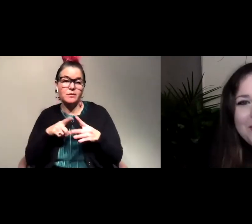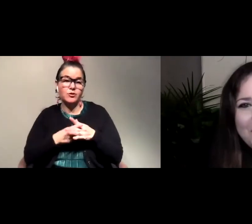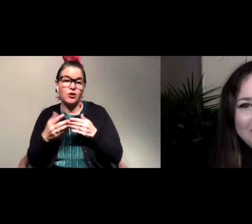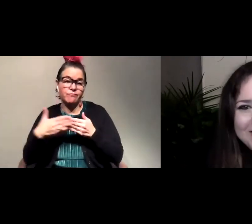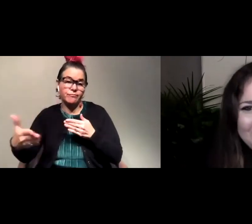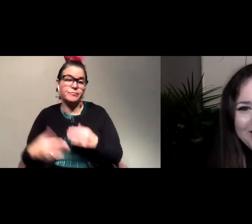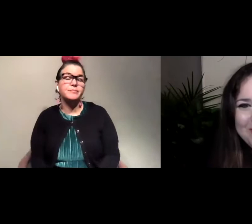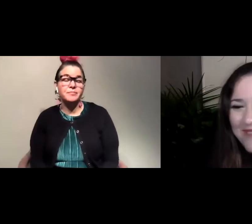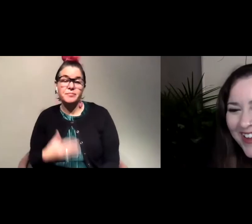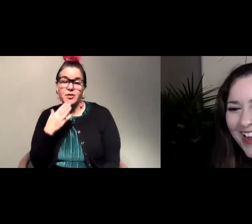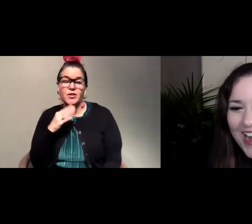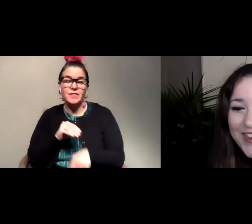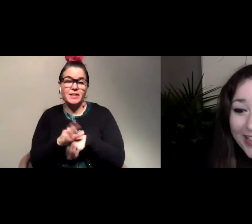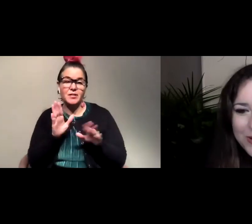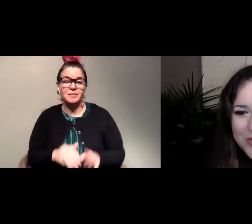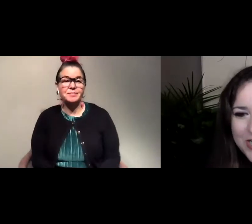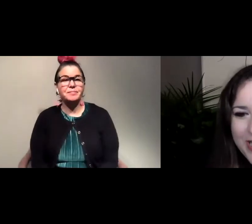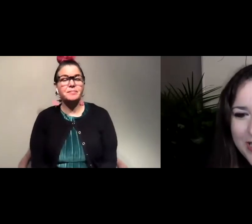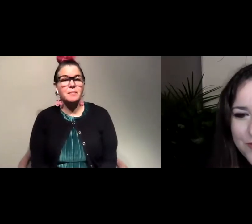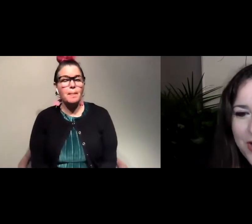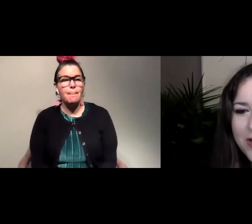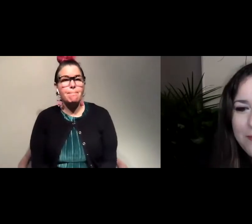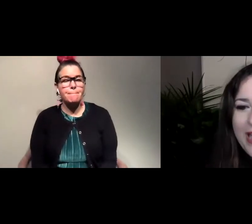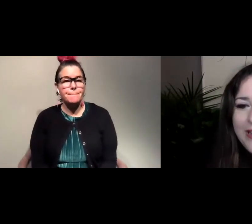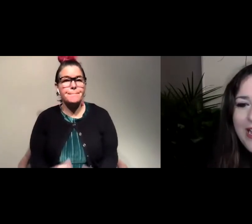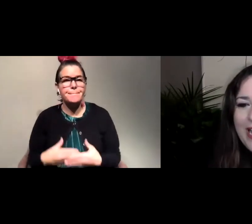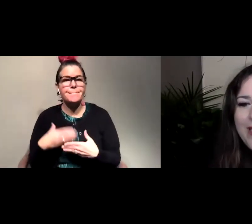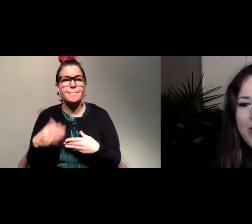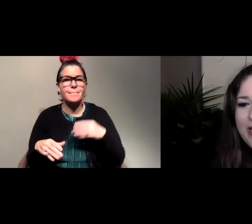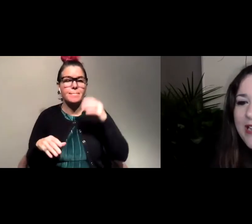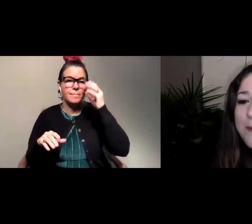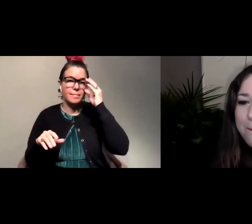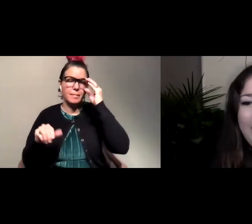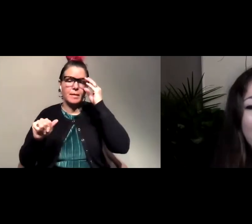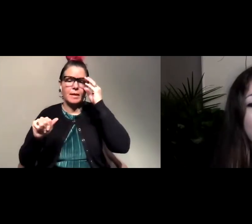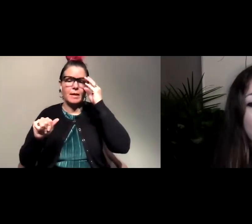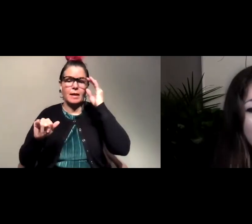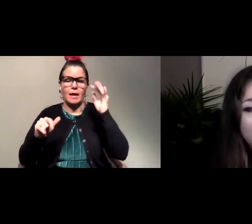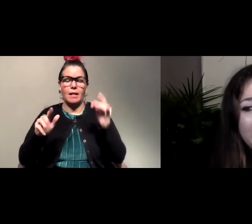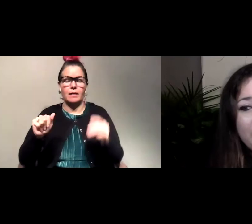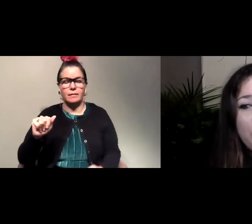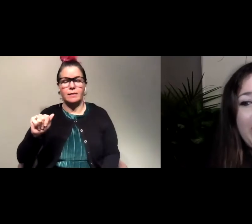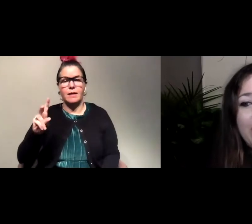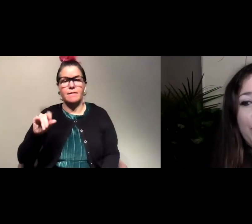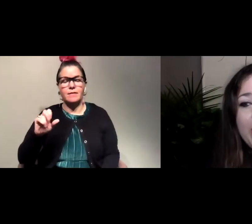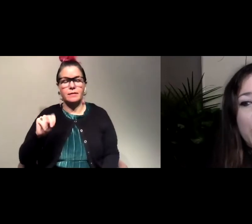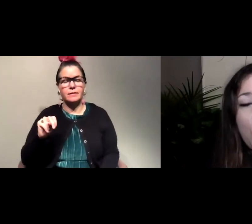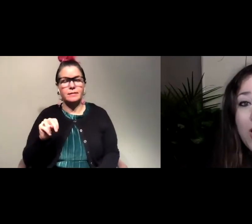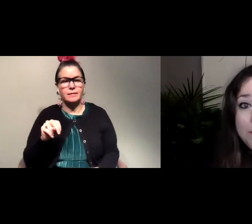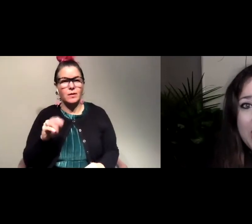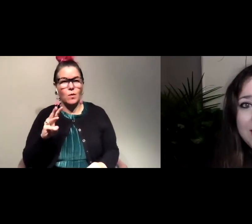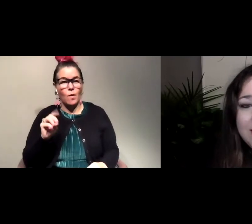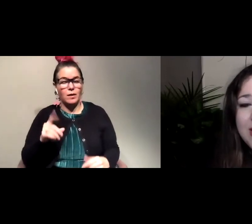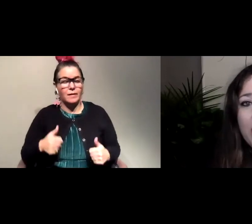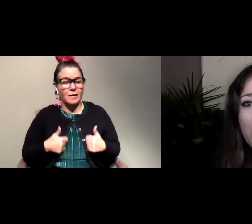Solid advice. That's awesome. Uh, the next question is from Ayla and Avon. Is it bad for wildlife if we get rid of a